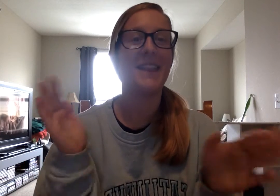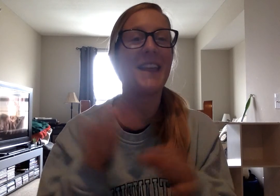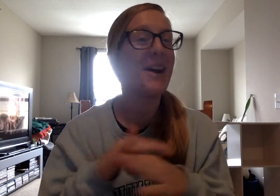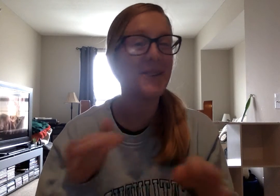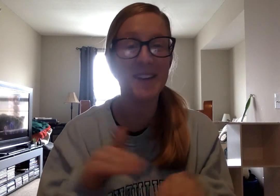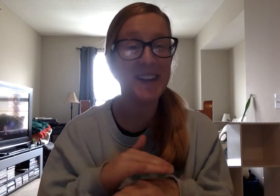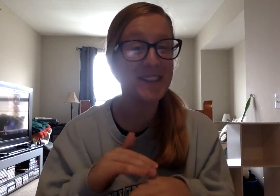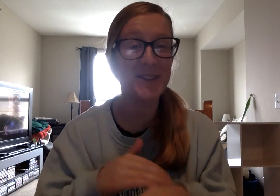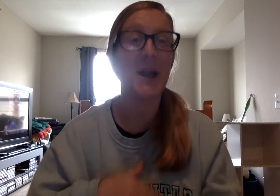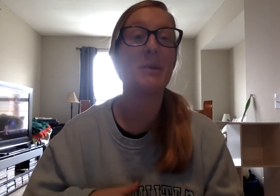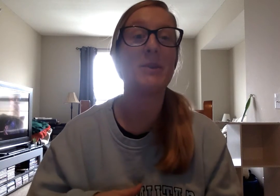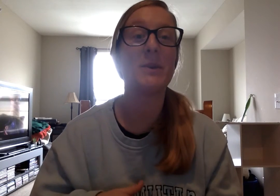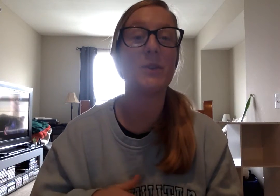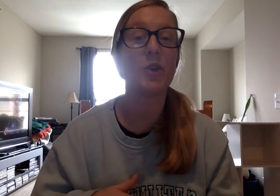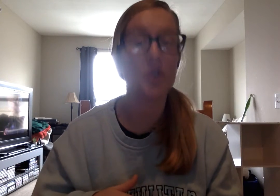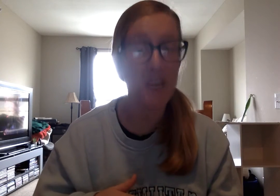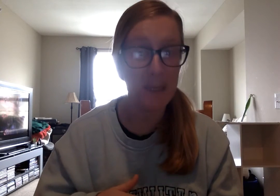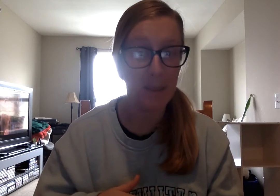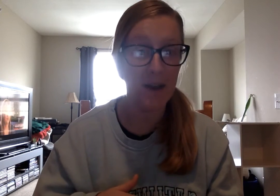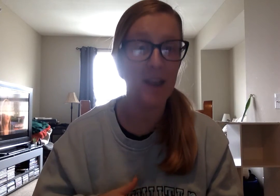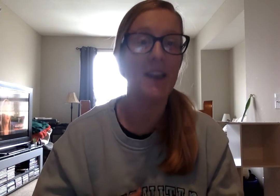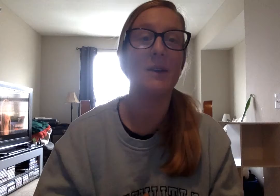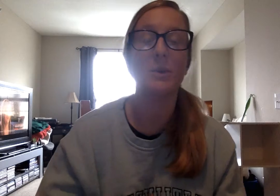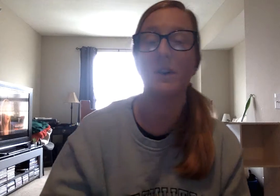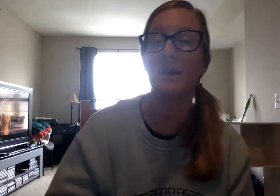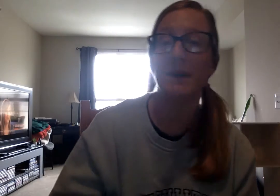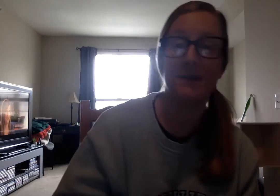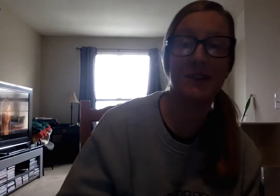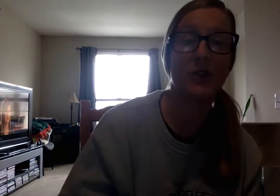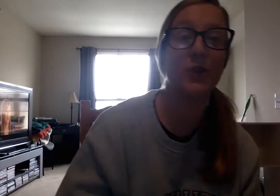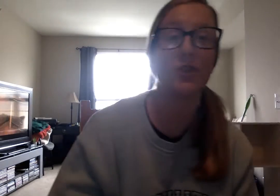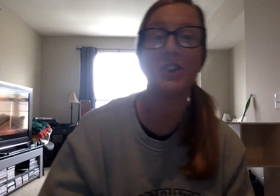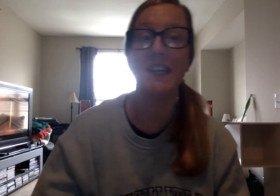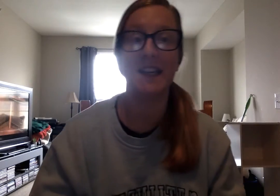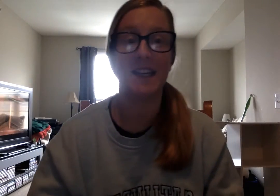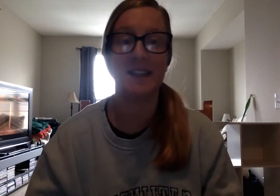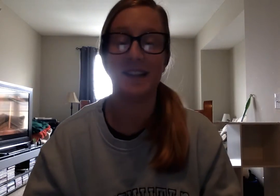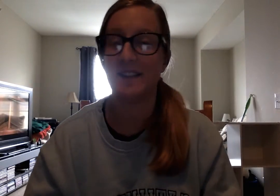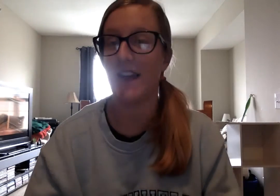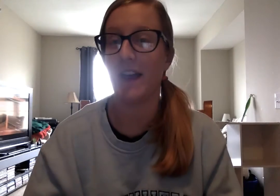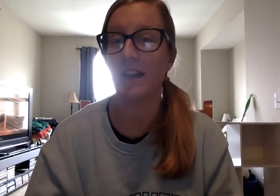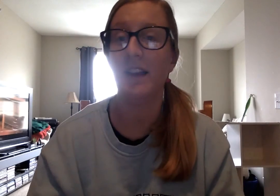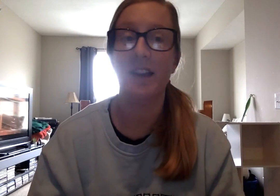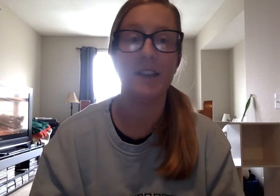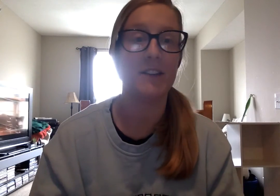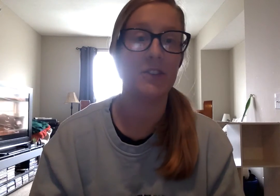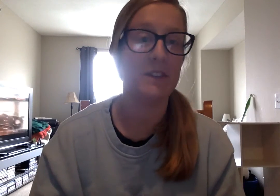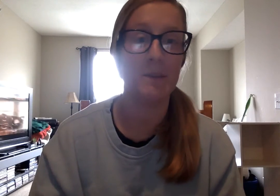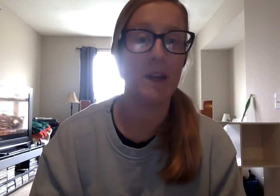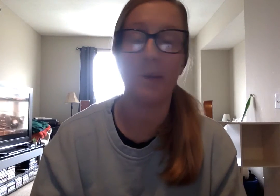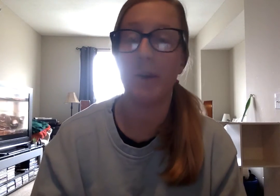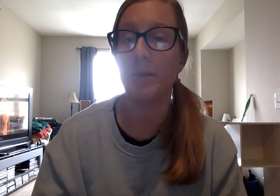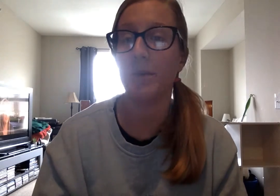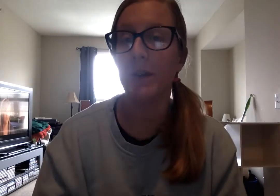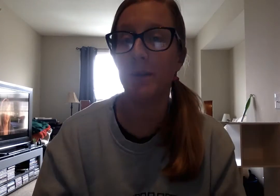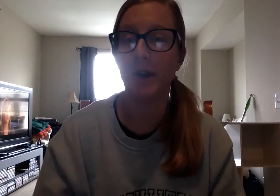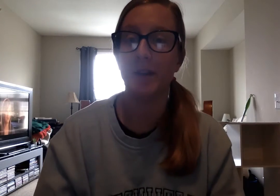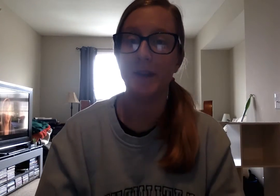That one doesn't rhyme. If it was creep, it would, but if it's creek, it does not. That's just me not being able to read, apparently.